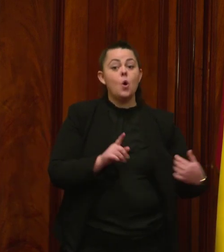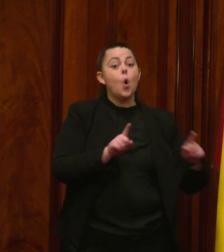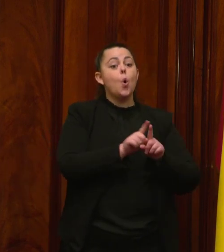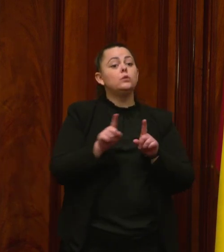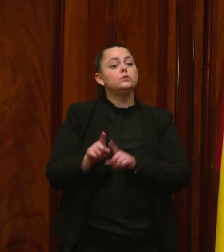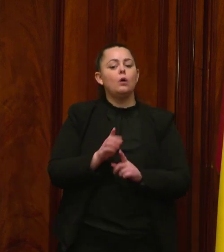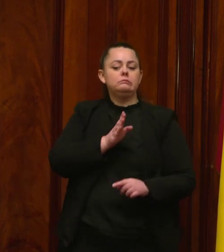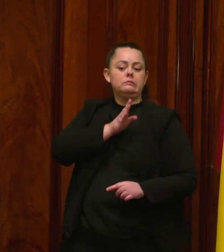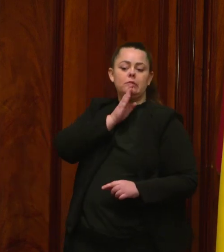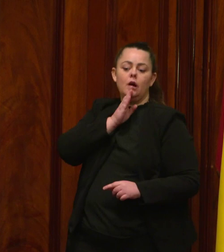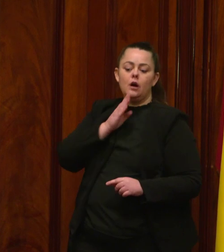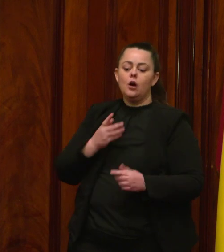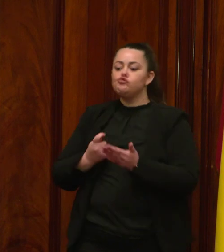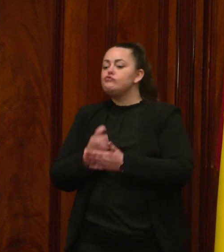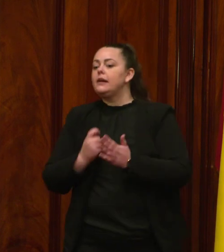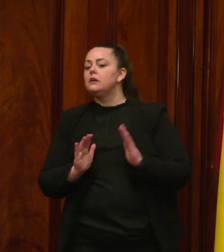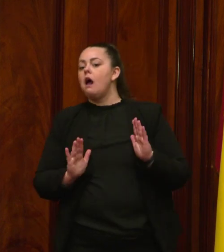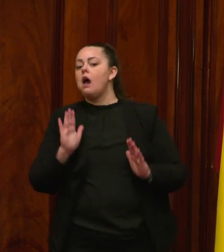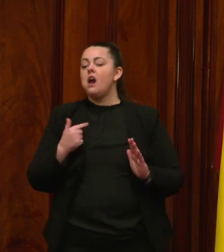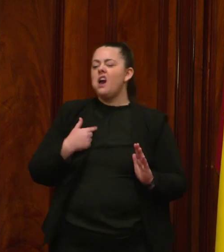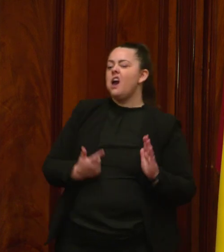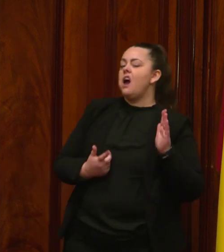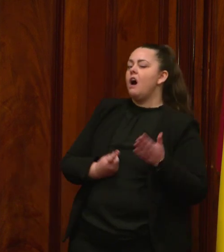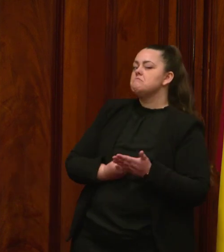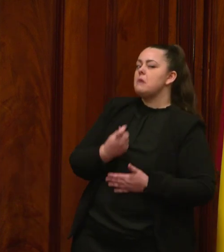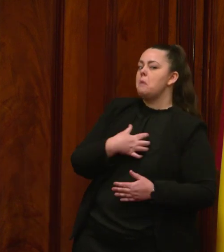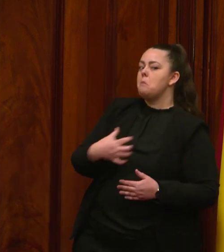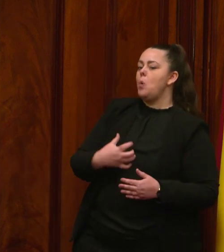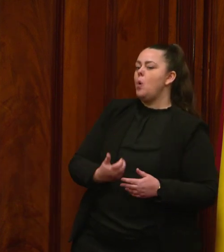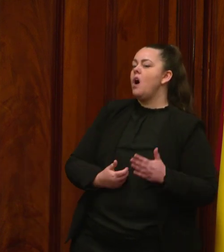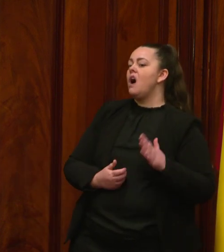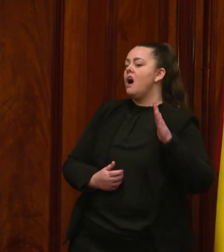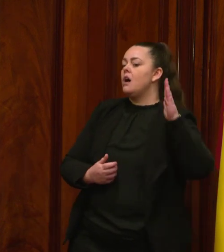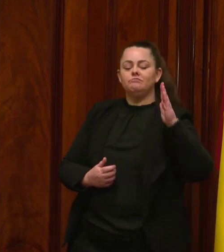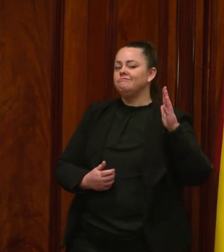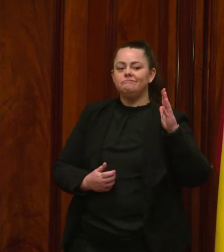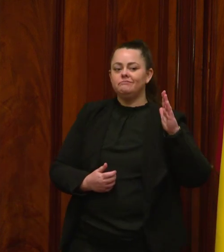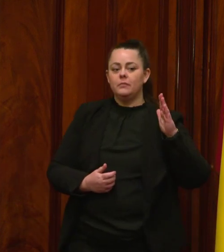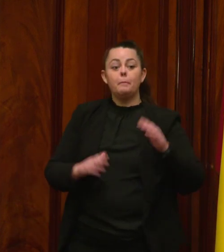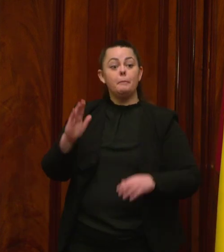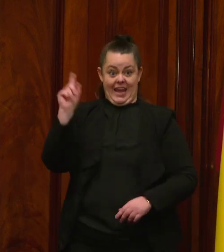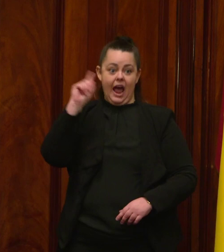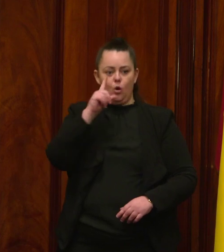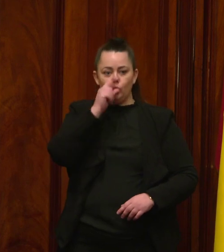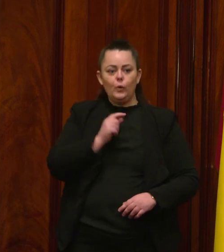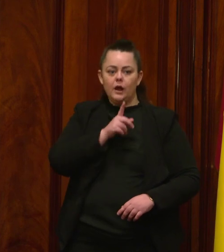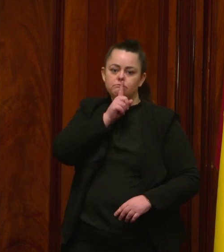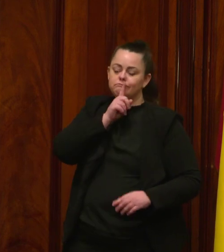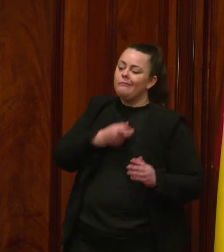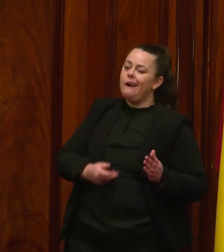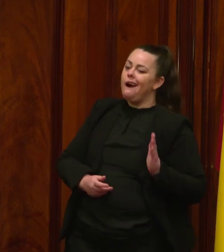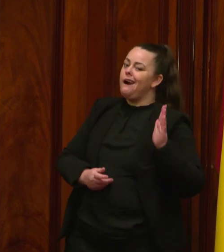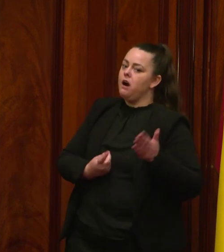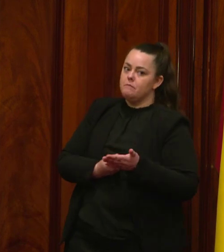bidding so that if renters want to offer more than the listed price, this will have to be disclosed to all applicants who then have the